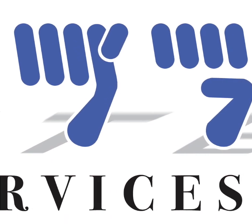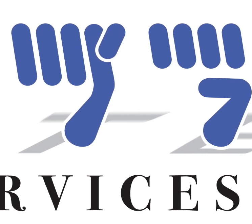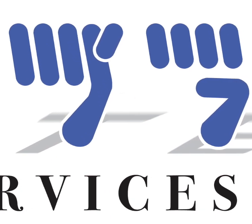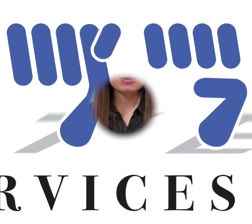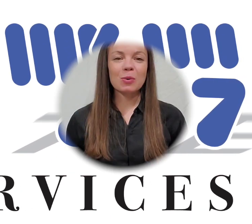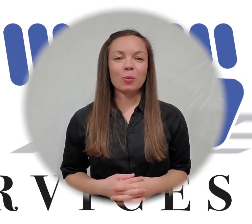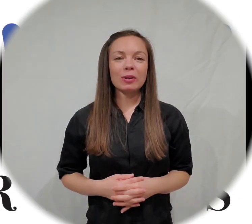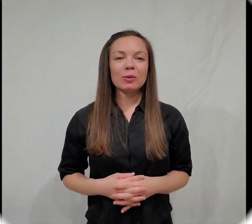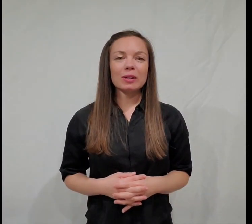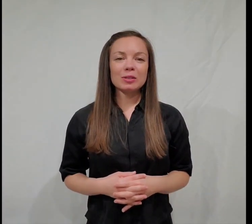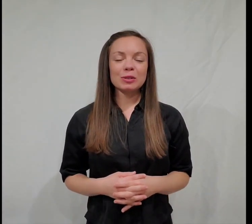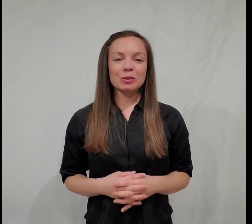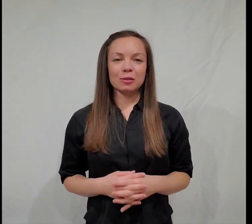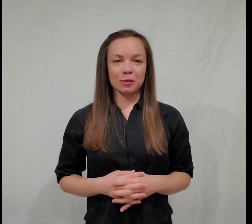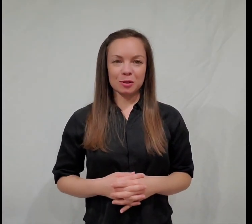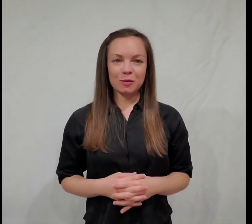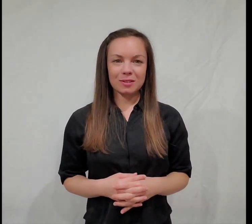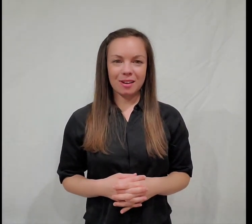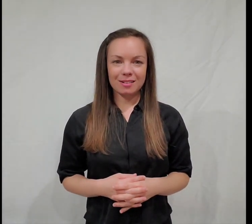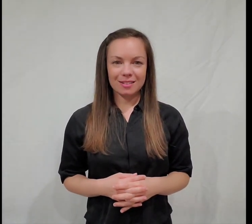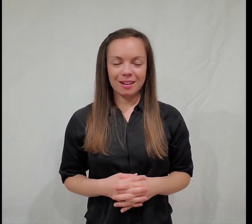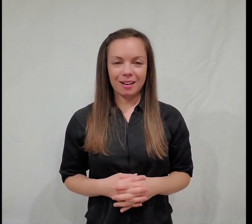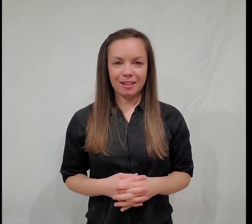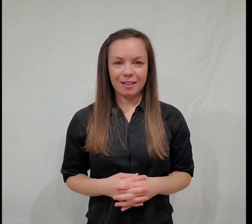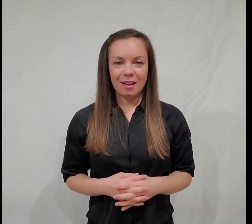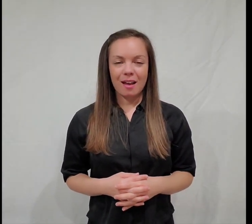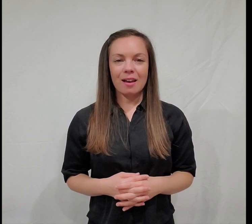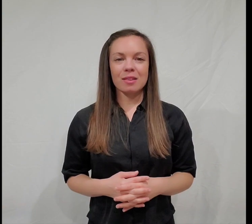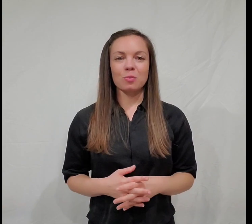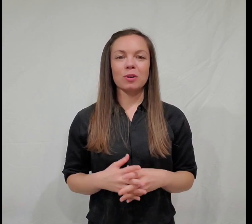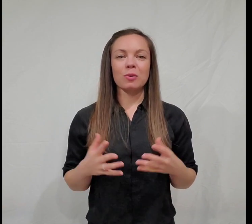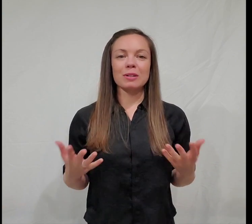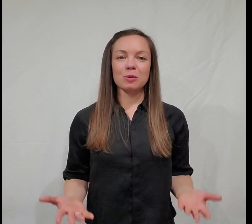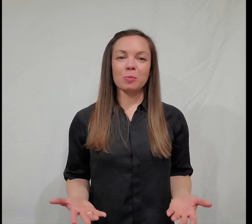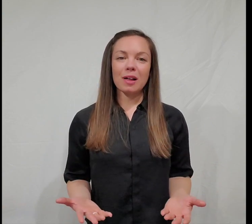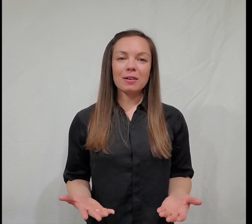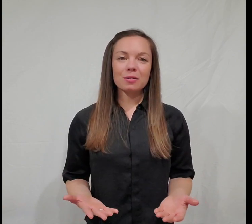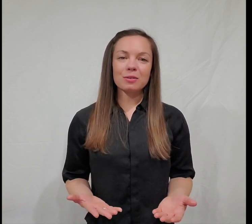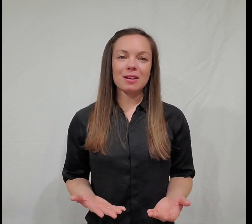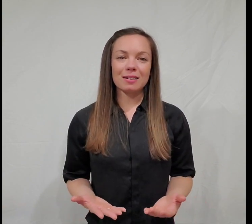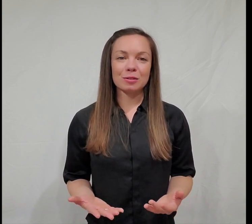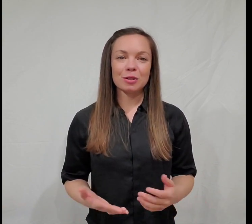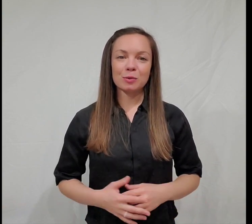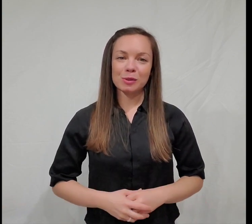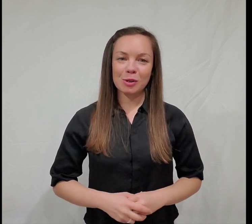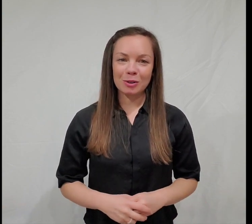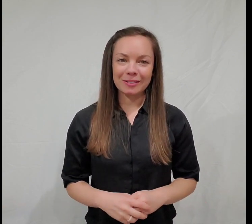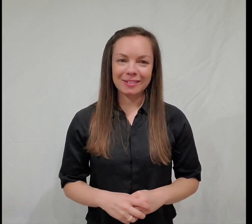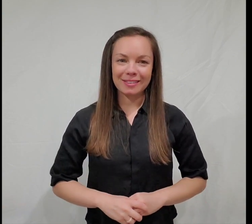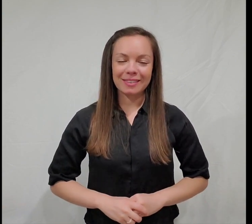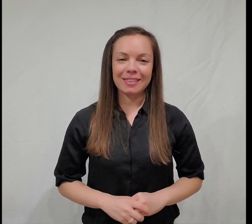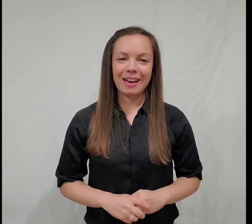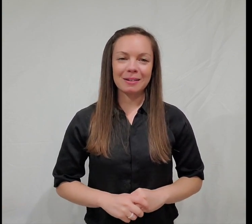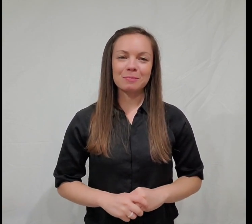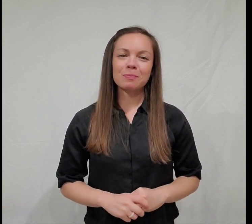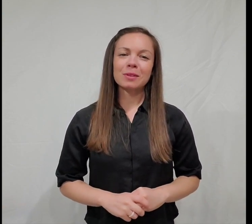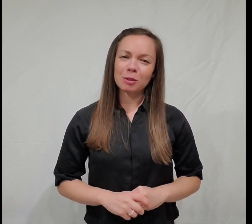So we are going to learn a few different signs today and then we're going to apply all those signs to a song that you